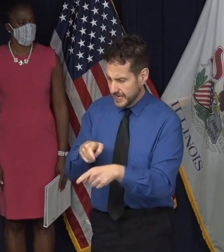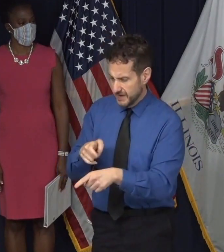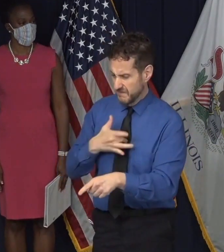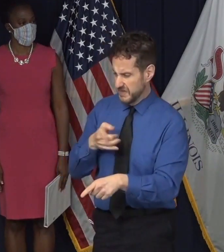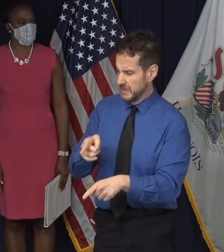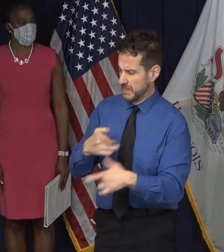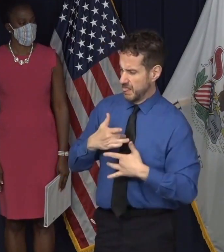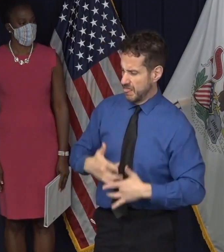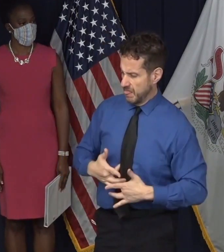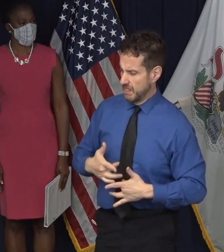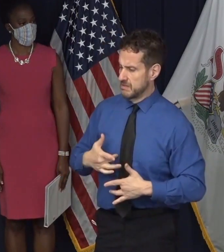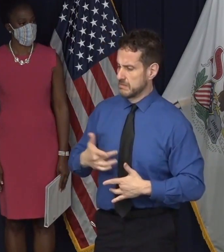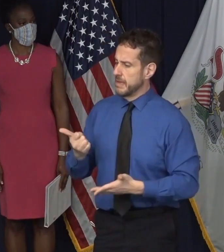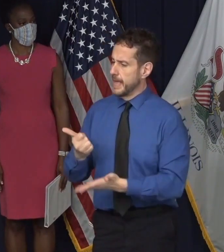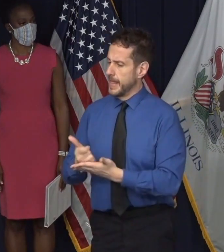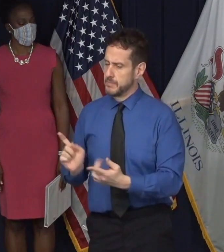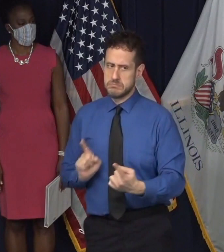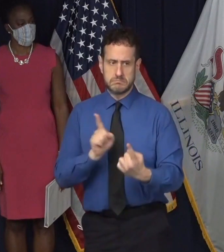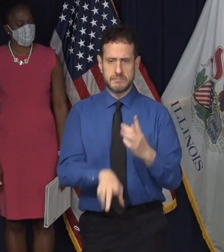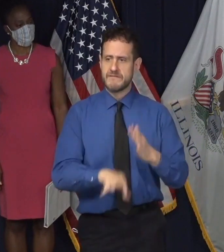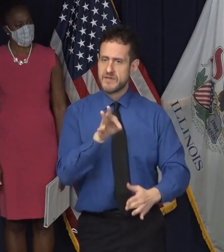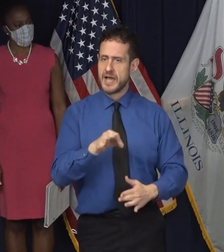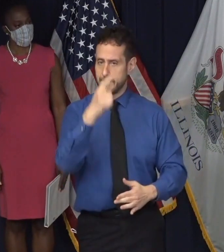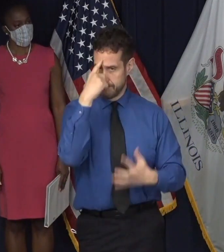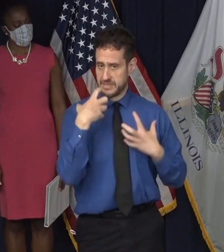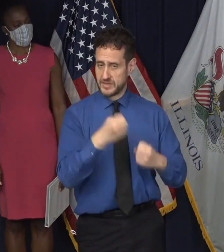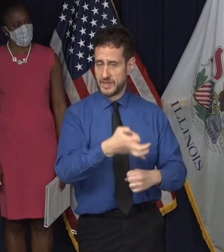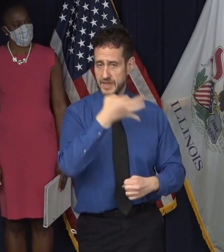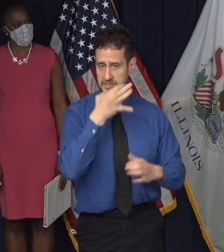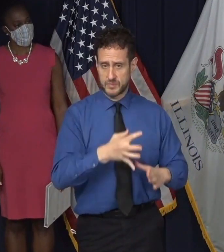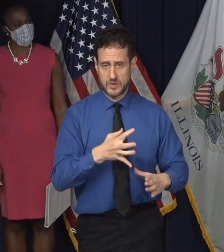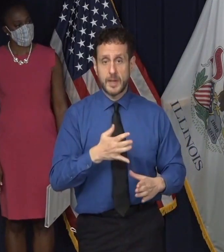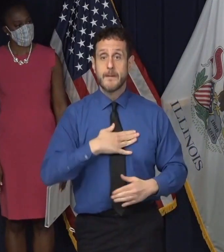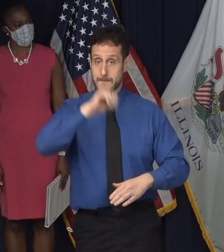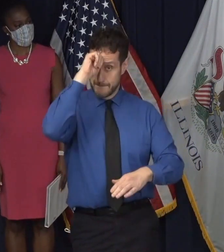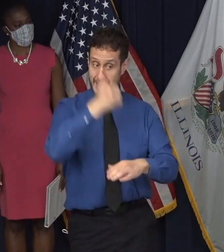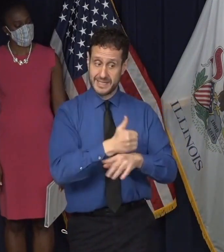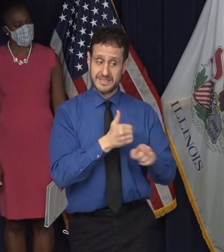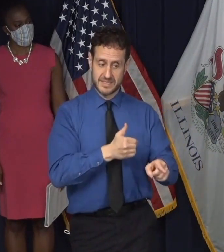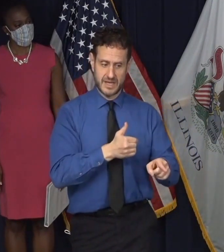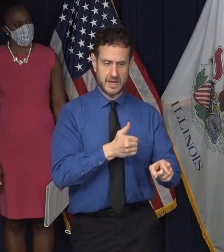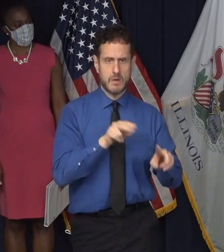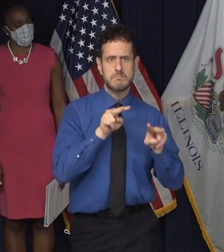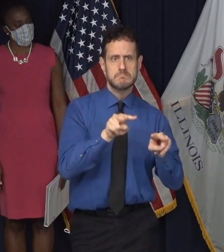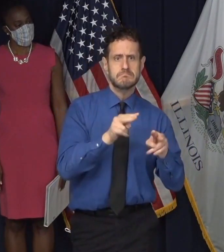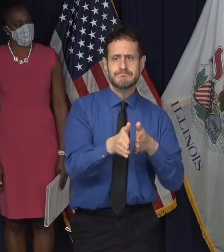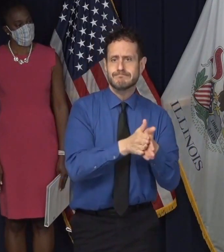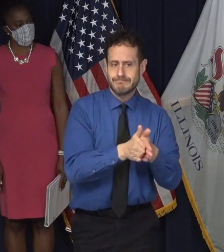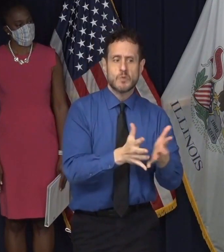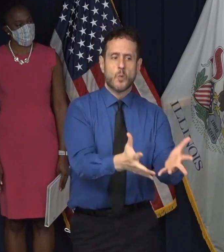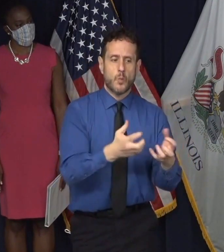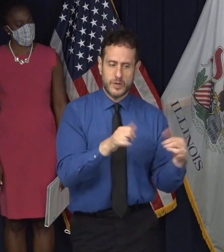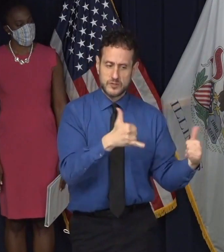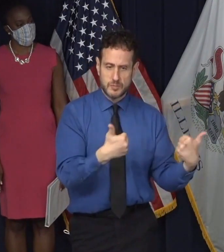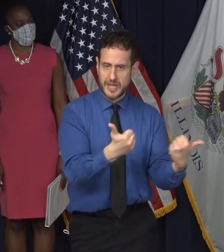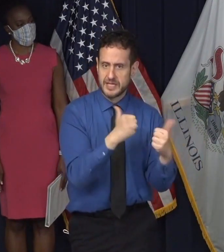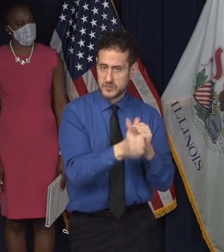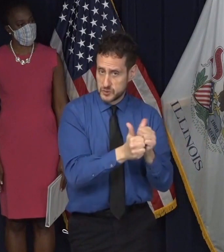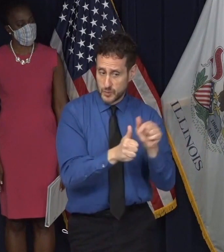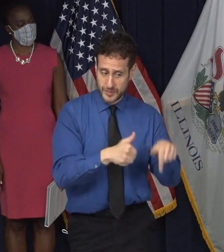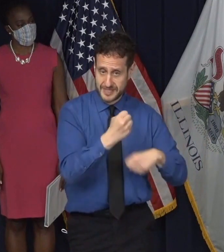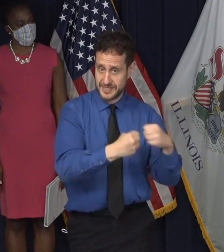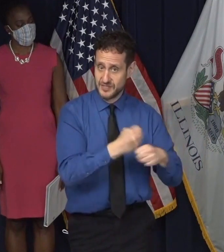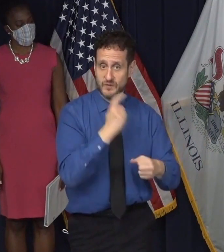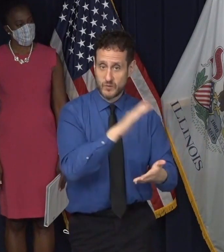I'll close by saying what I told my son who was really looking forward to playing contact sports this school year. Each of the things that we